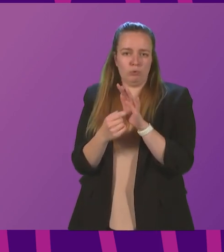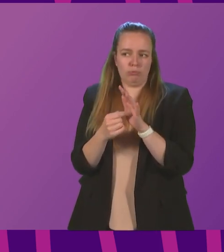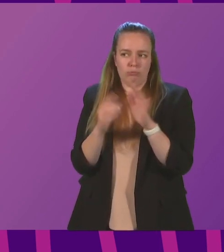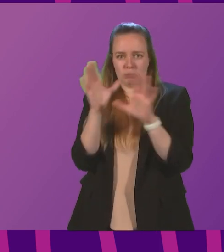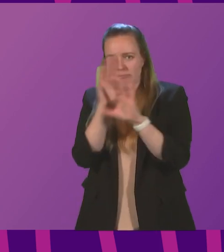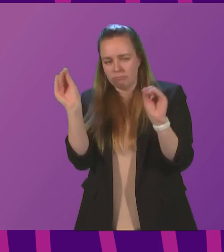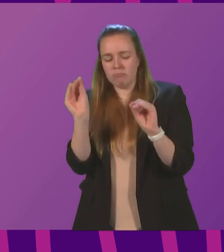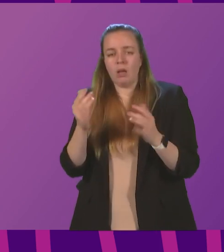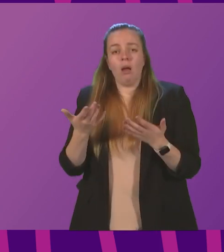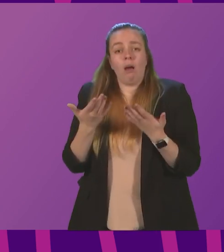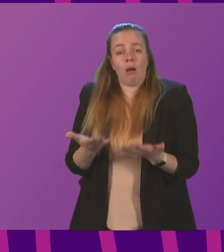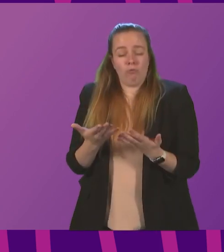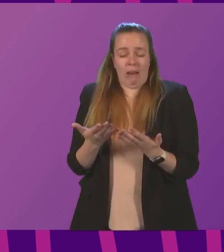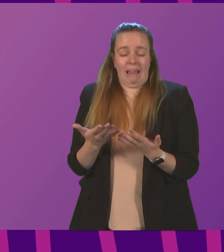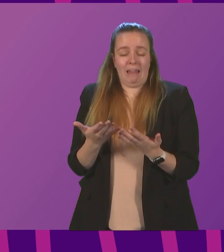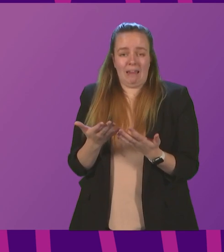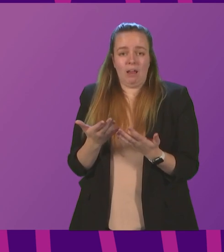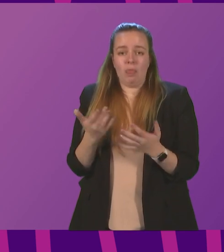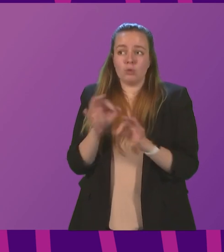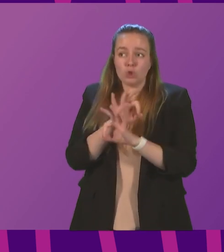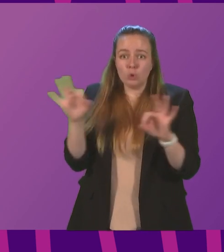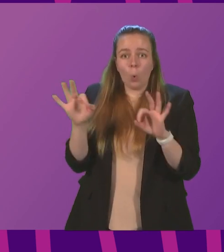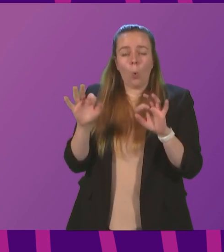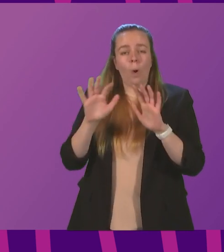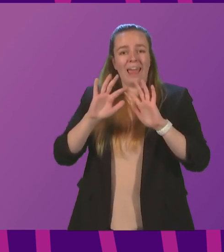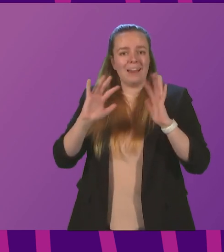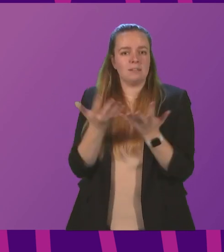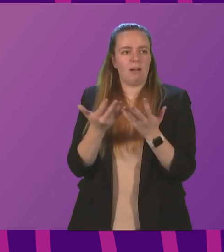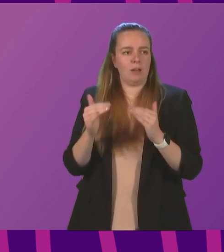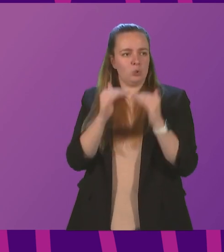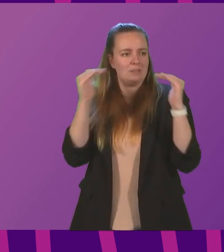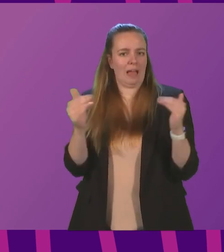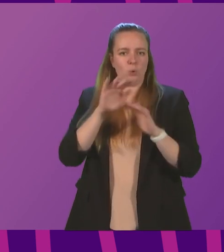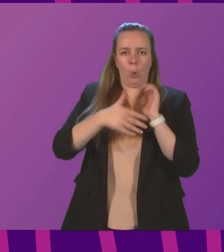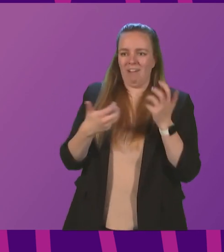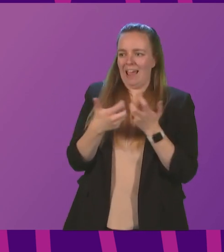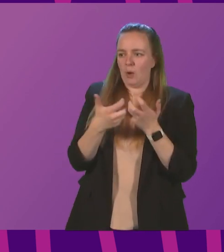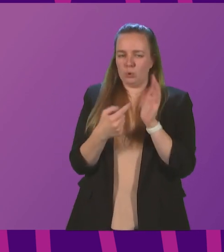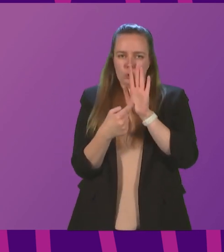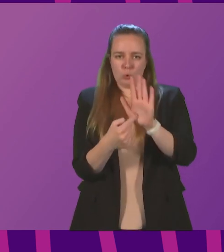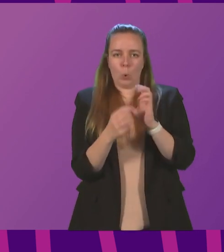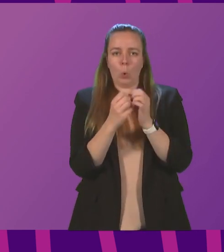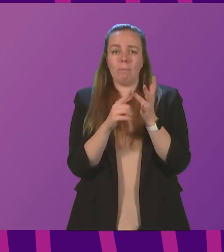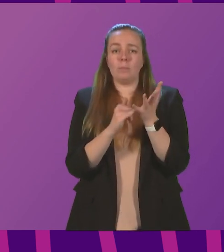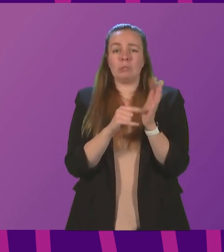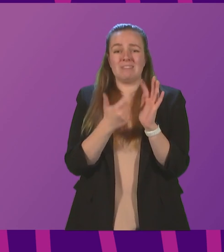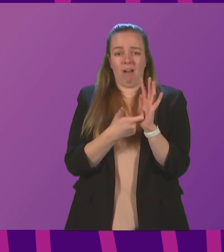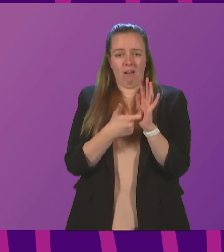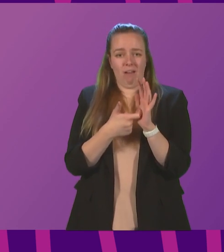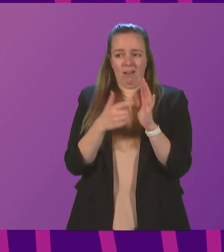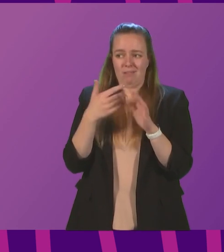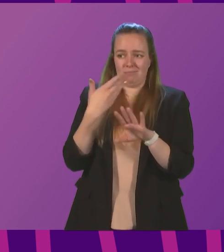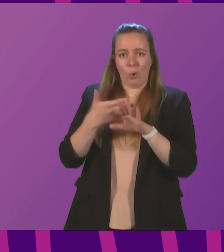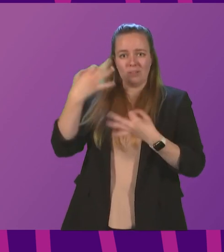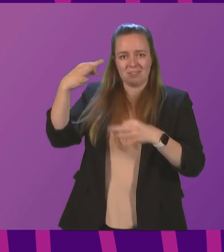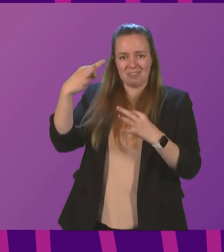to the Chamber is that currently there is no international standard on how to display booster information on vaccine certificates, so